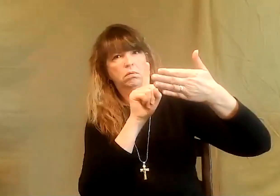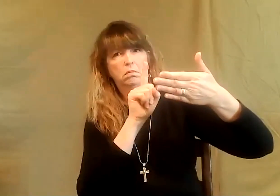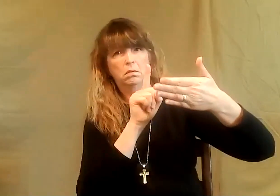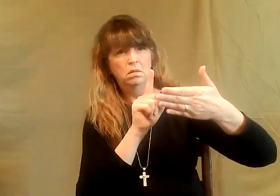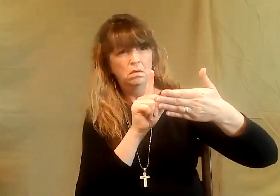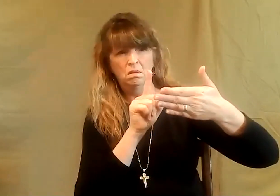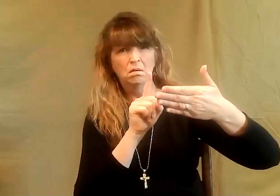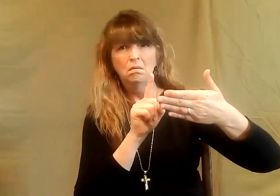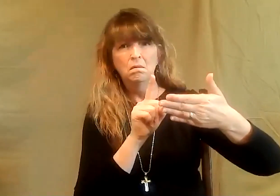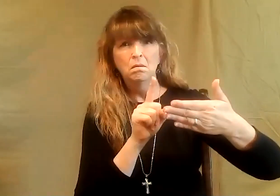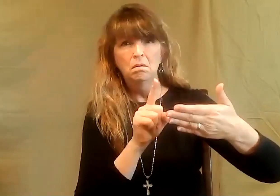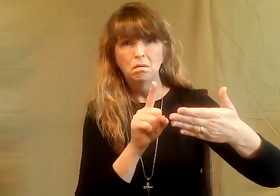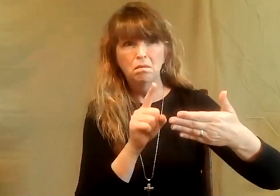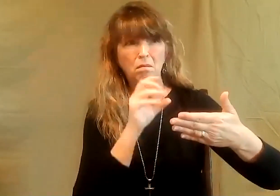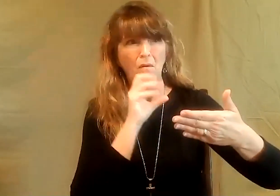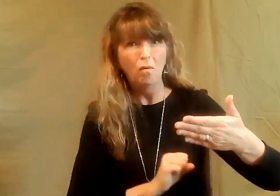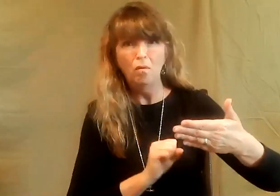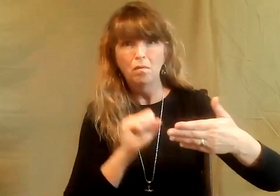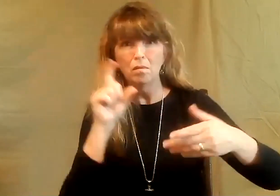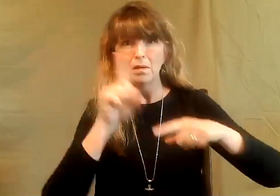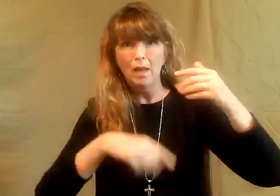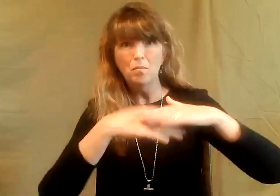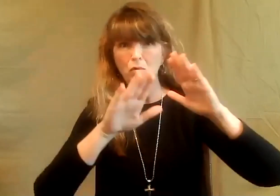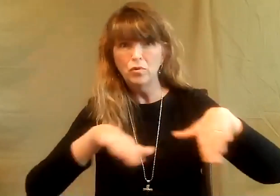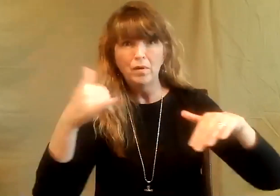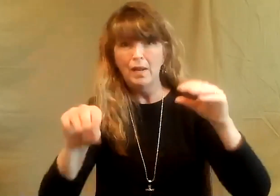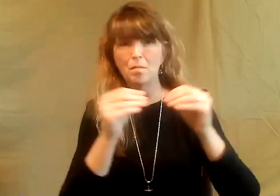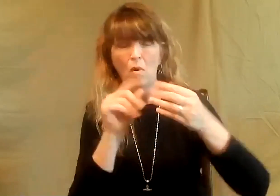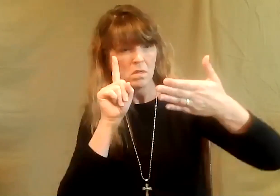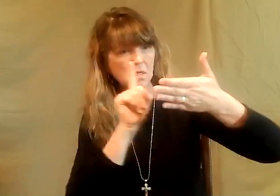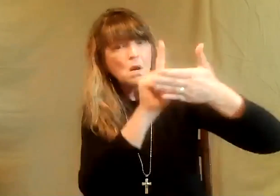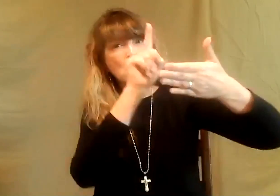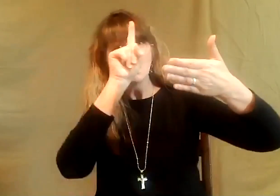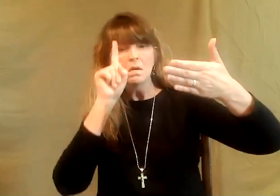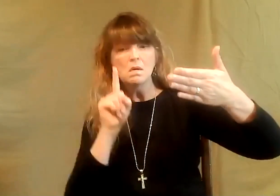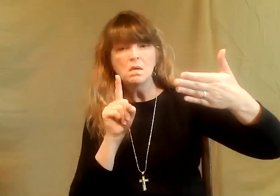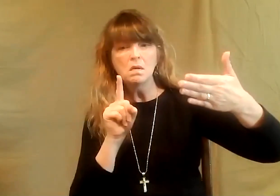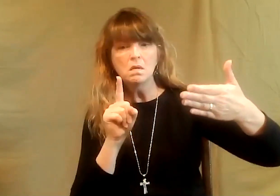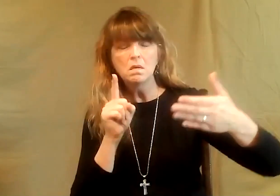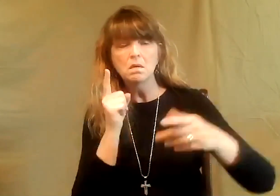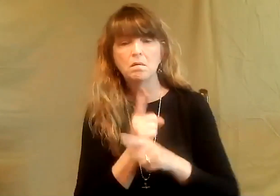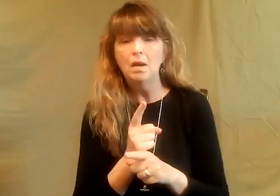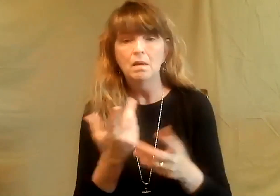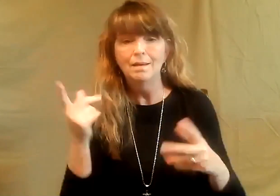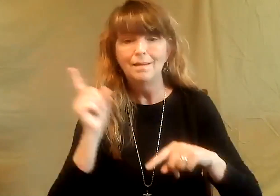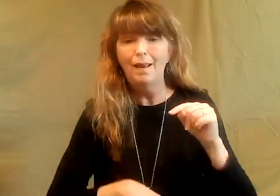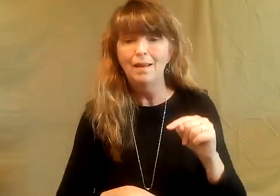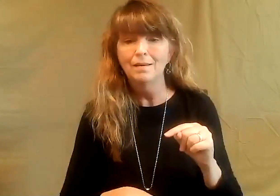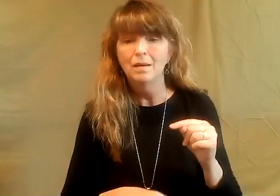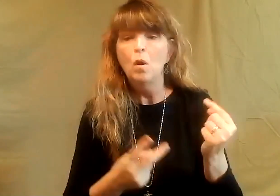had backed into had run into a wall they were too old there's no way they could physically bear children any longer